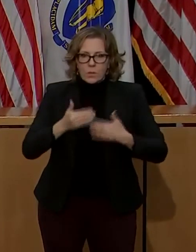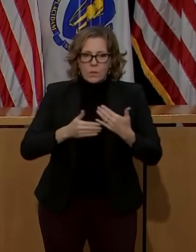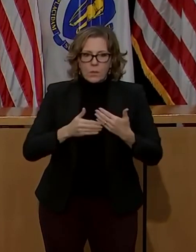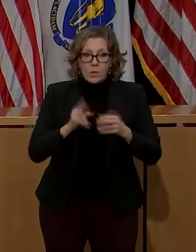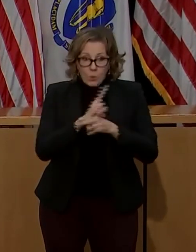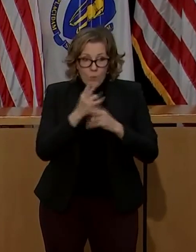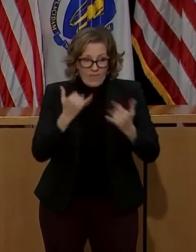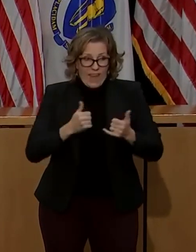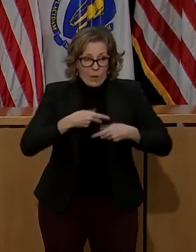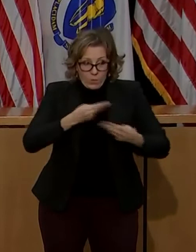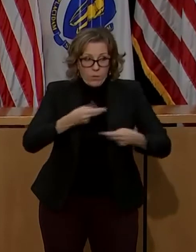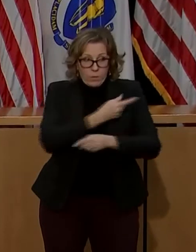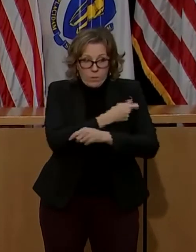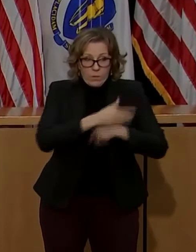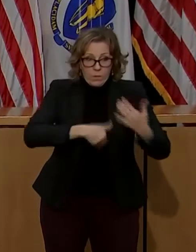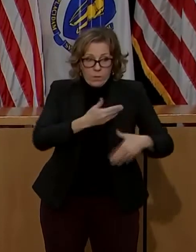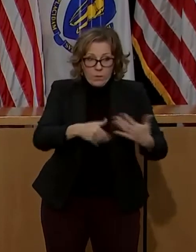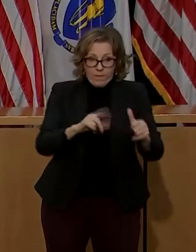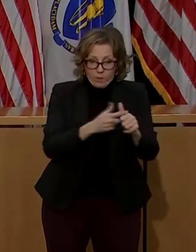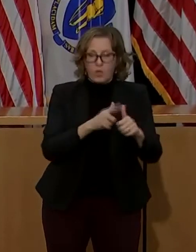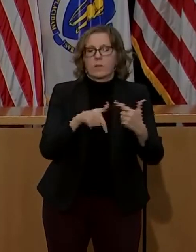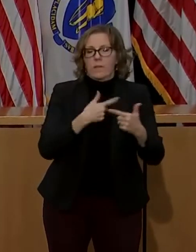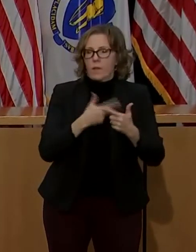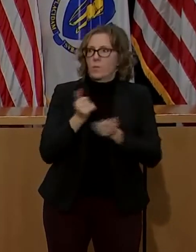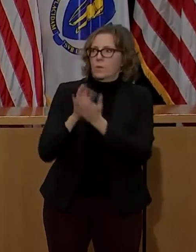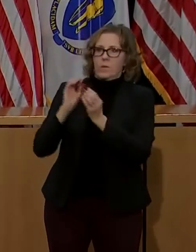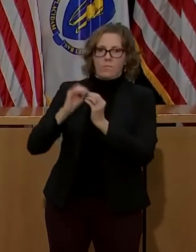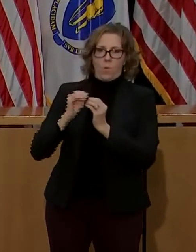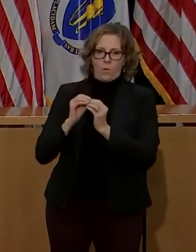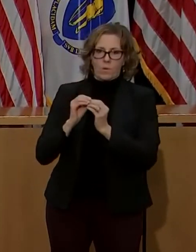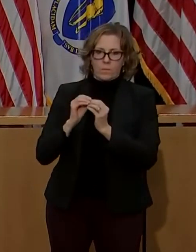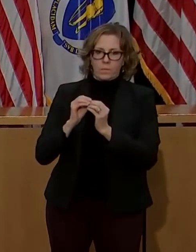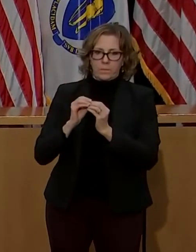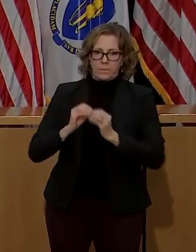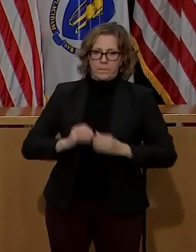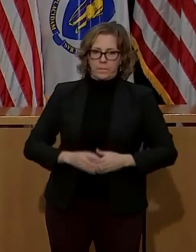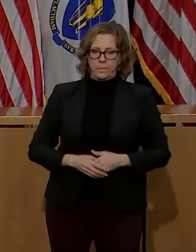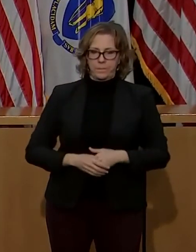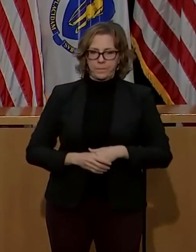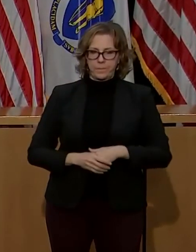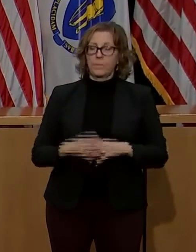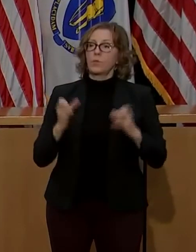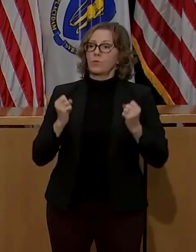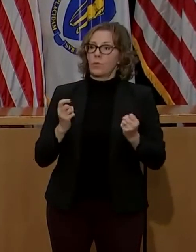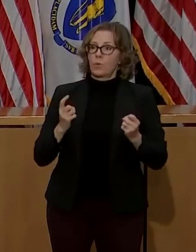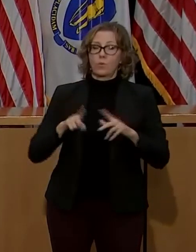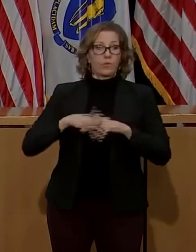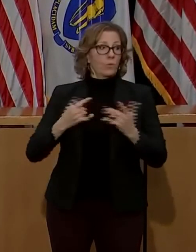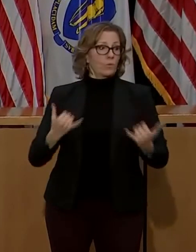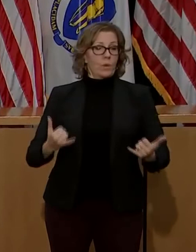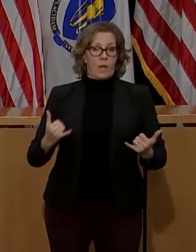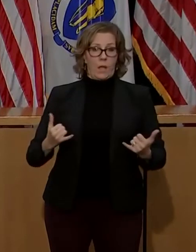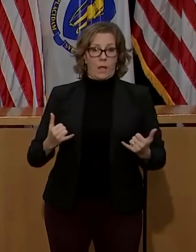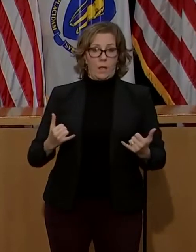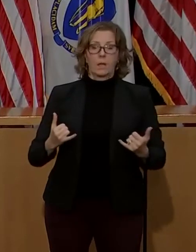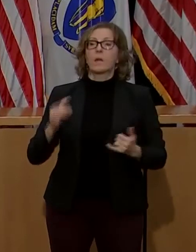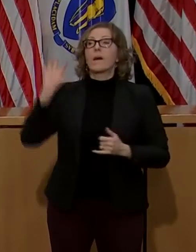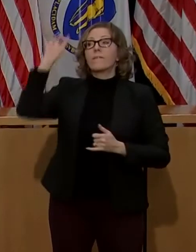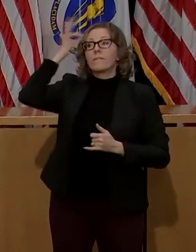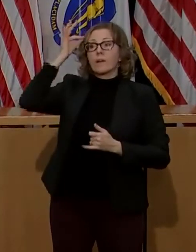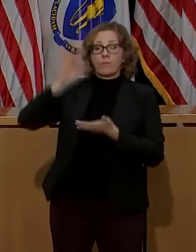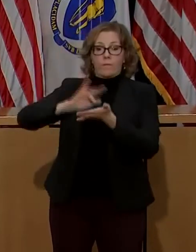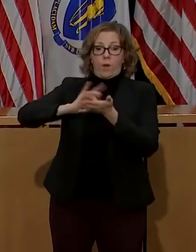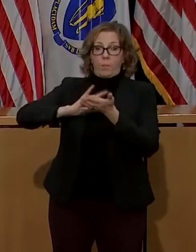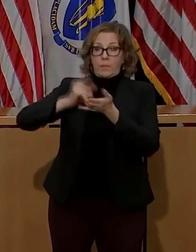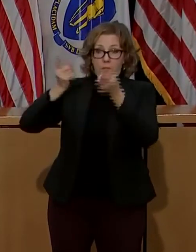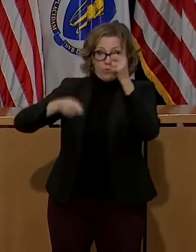use what they have in hand. So, as of today, we have halted further allocation to the federal pharmacy program